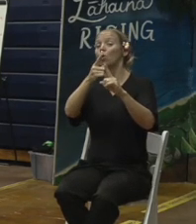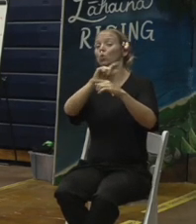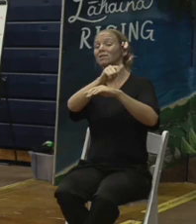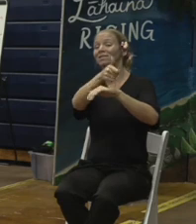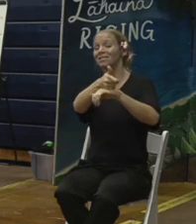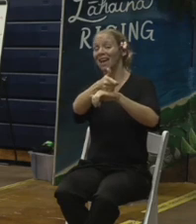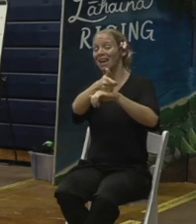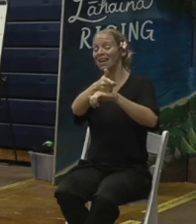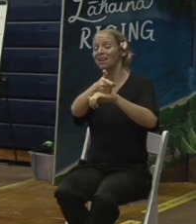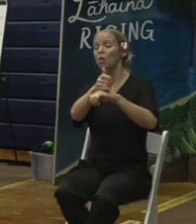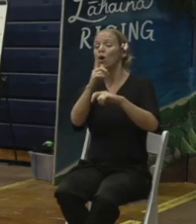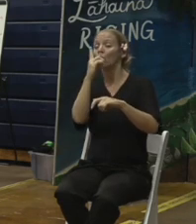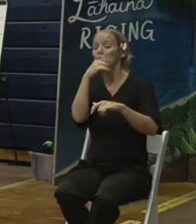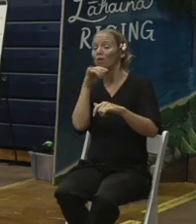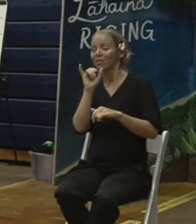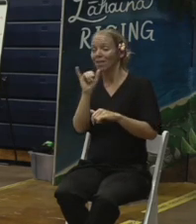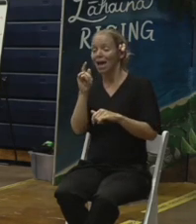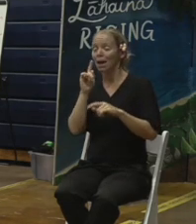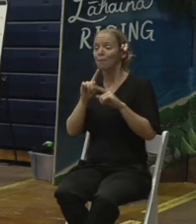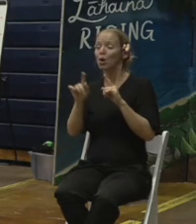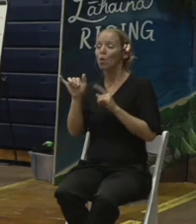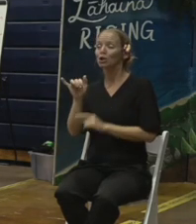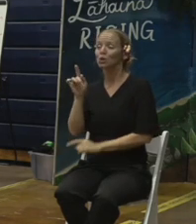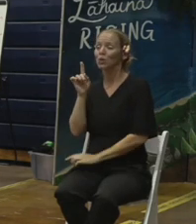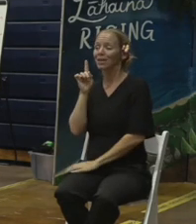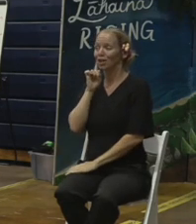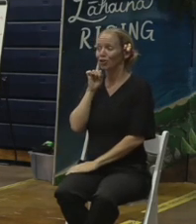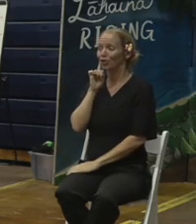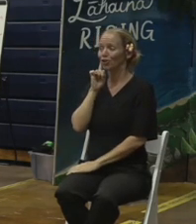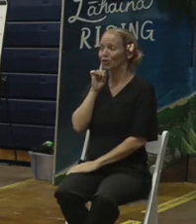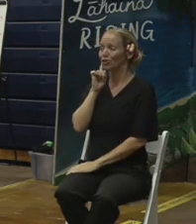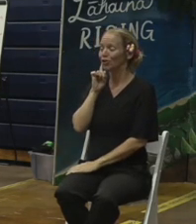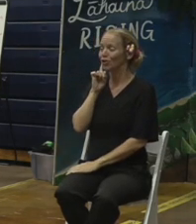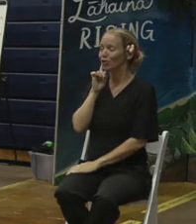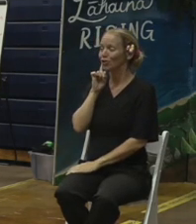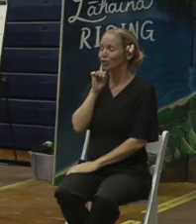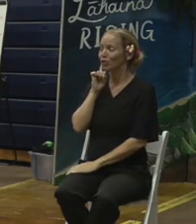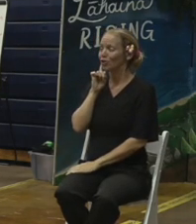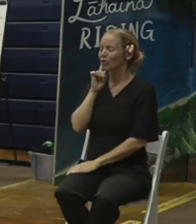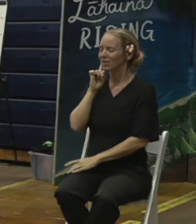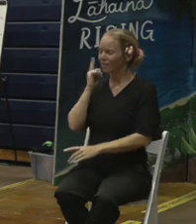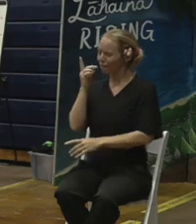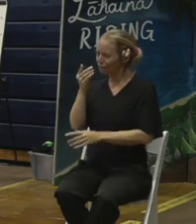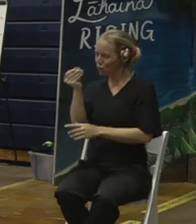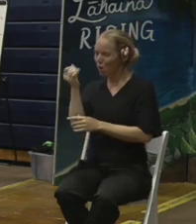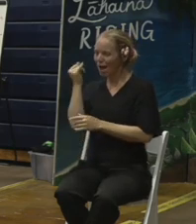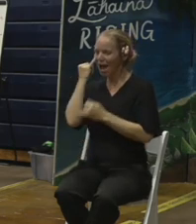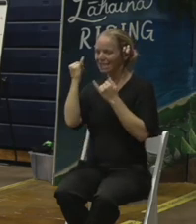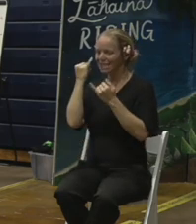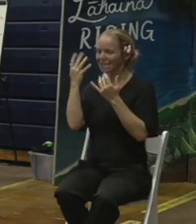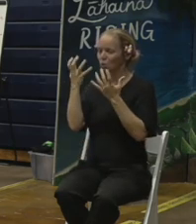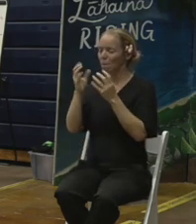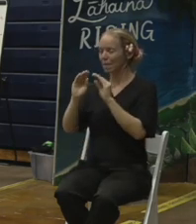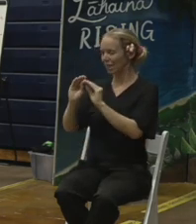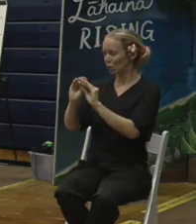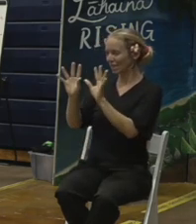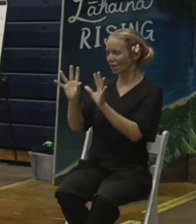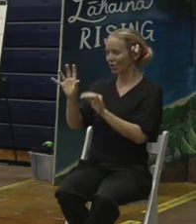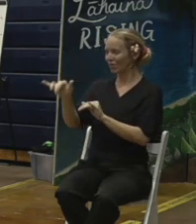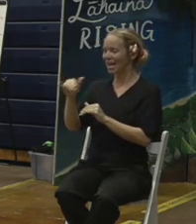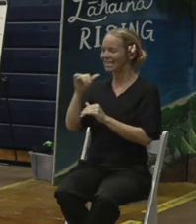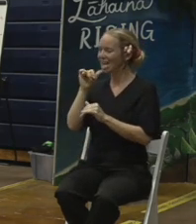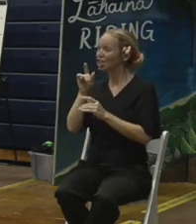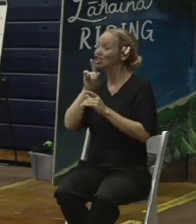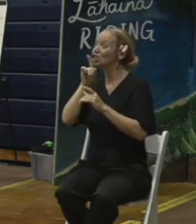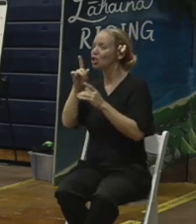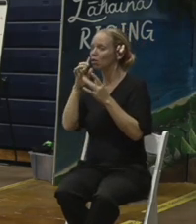But you'll also hear that we've been looking at several sites. So I just want to make sure everyone's really clear about that. Many of you, how